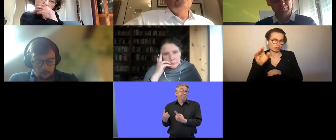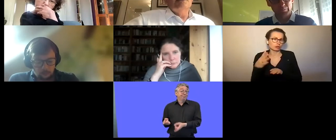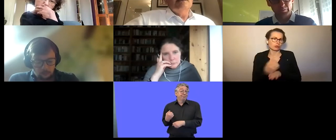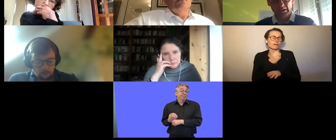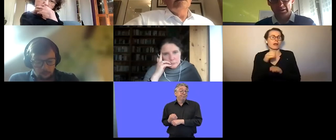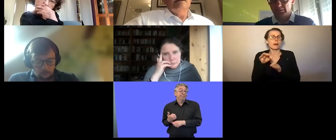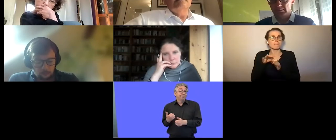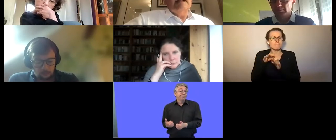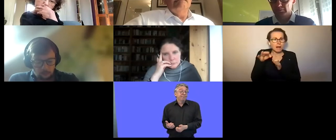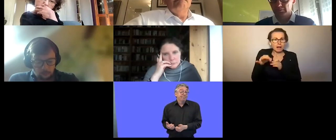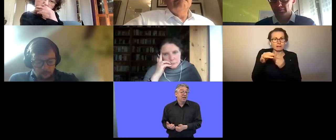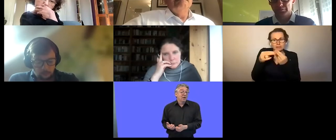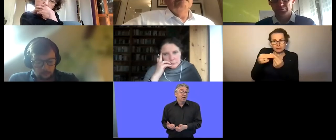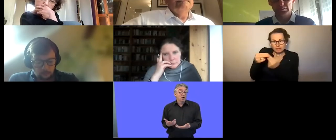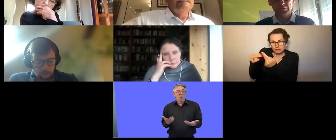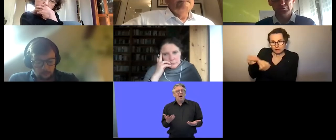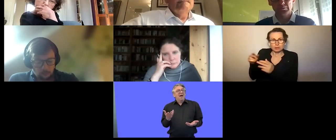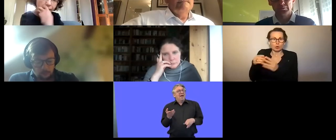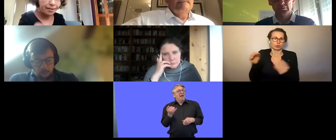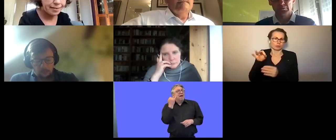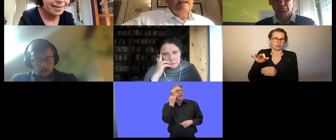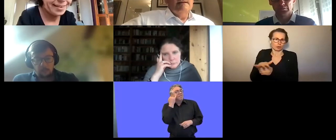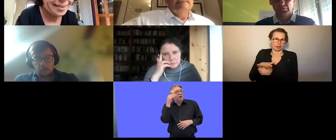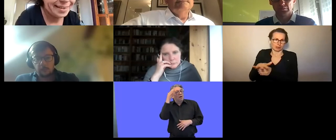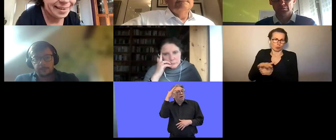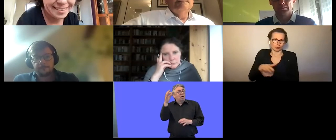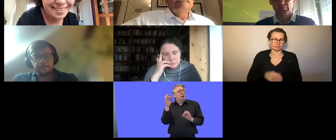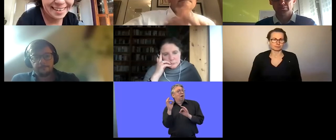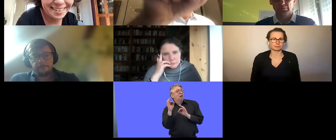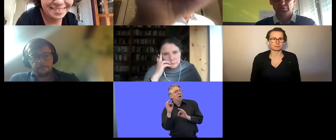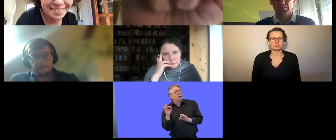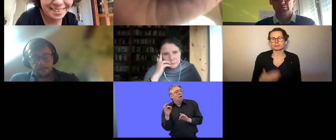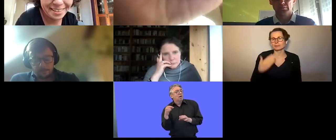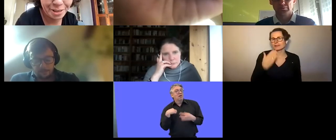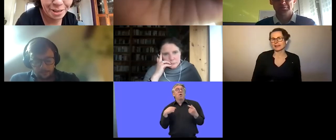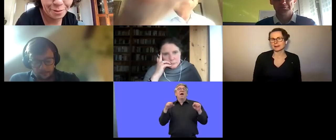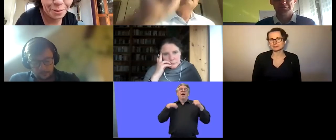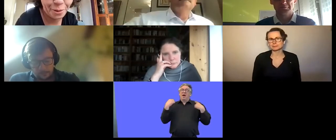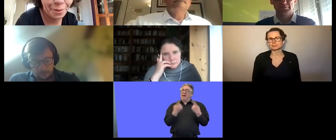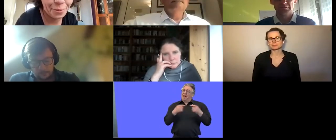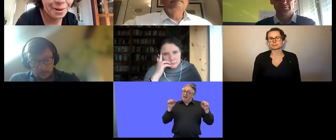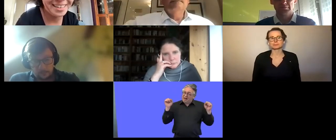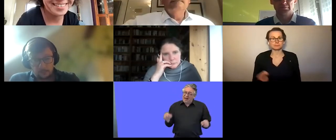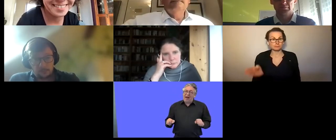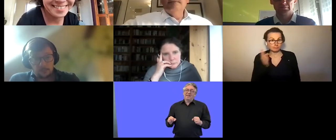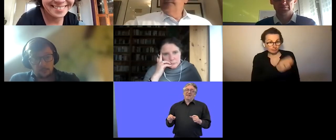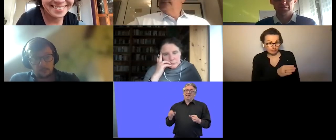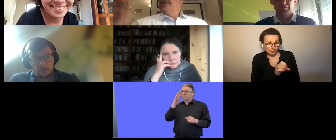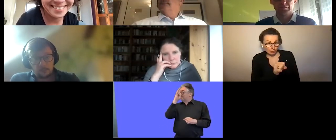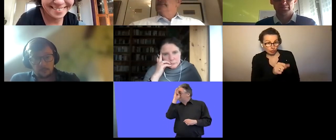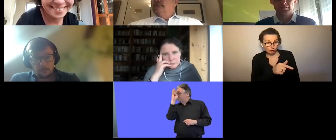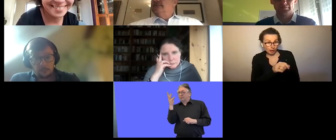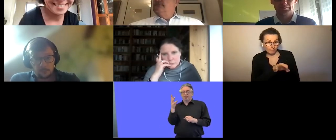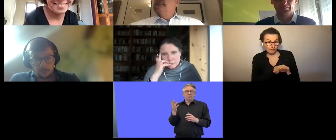framework we can really find tailor-made uh solutions for the regions in the regions thank you very much